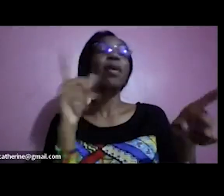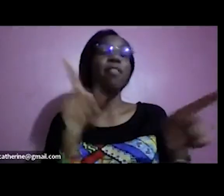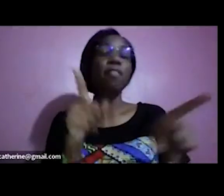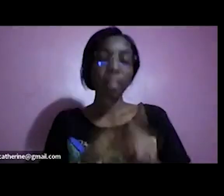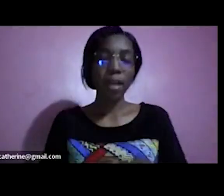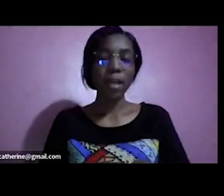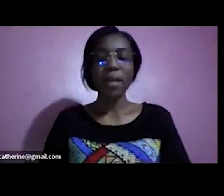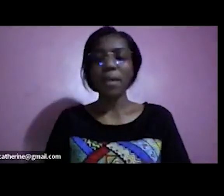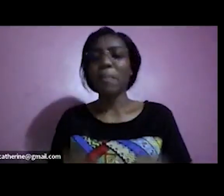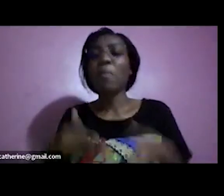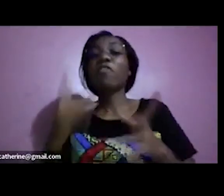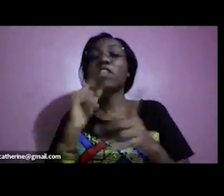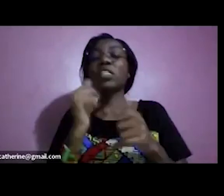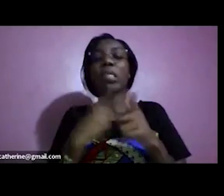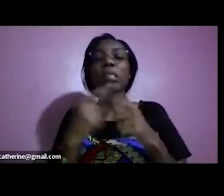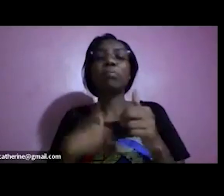taking care of them